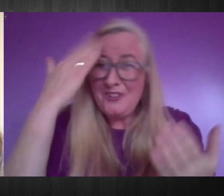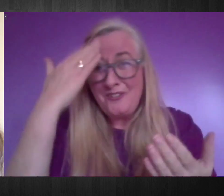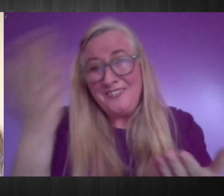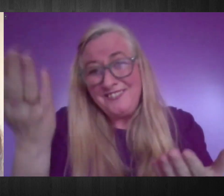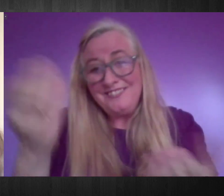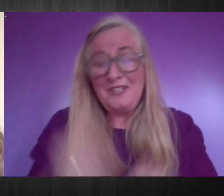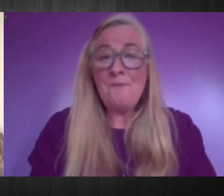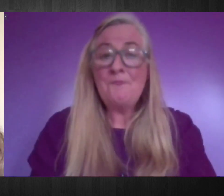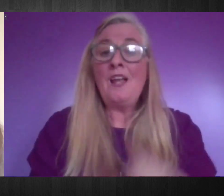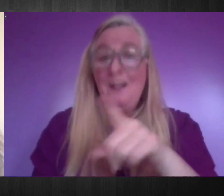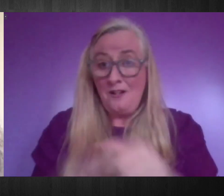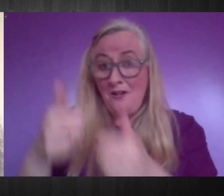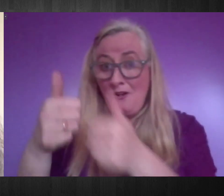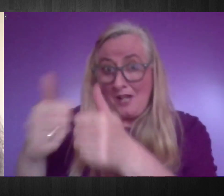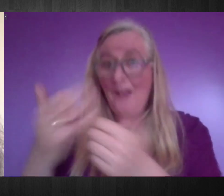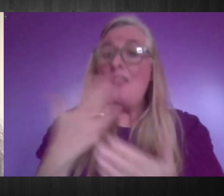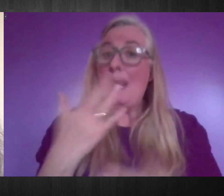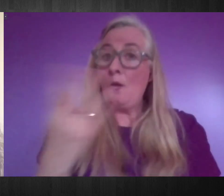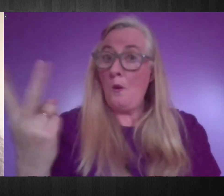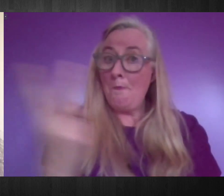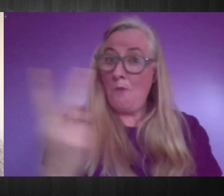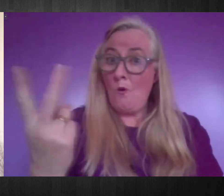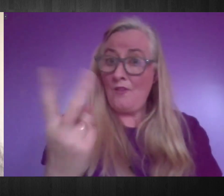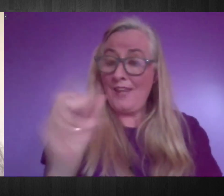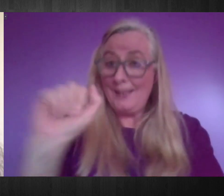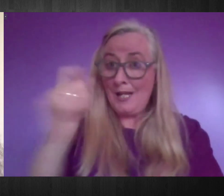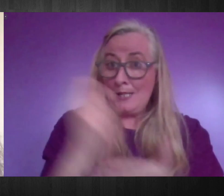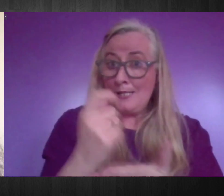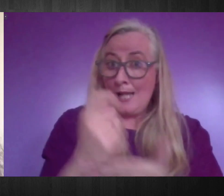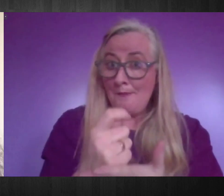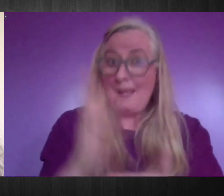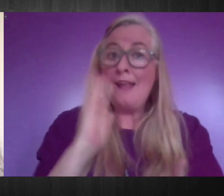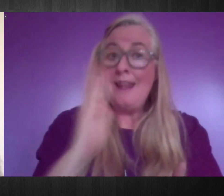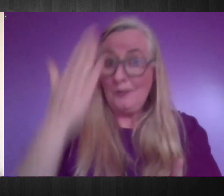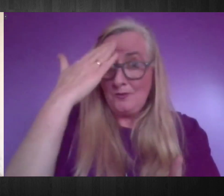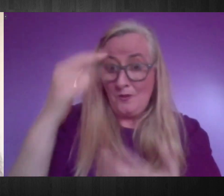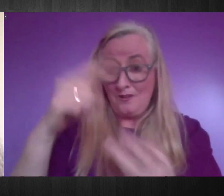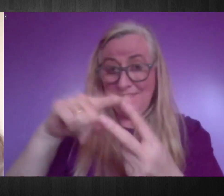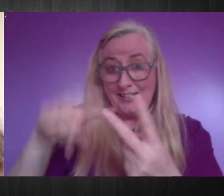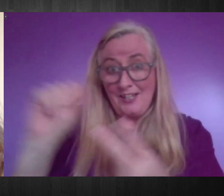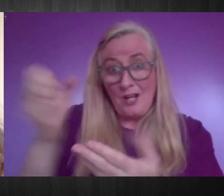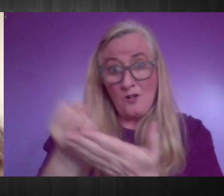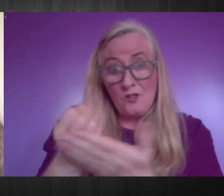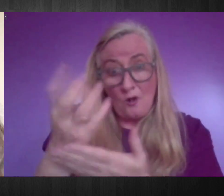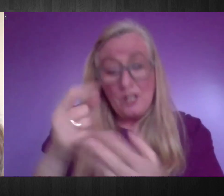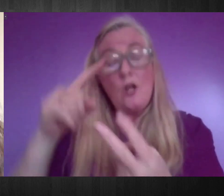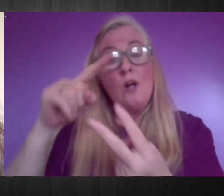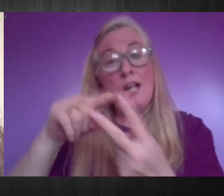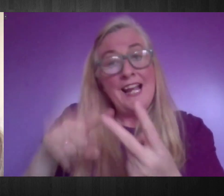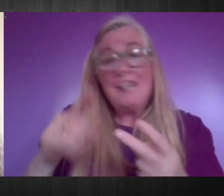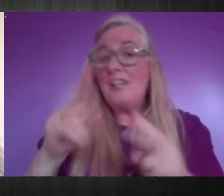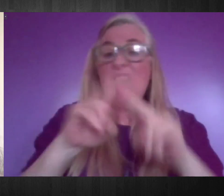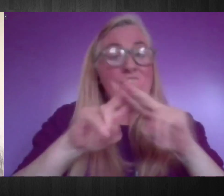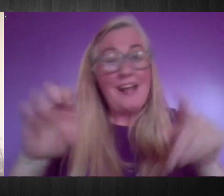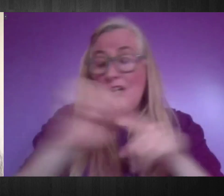That's great. we're really grateful to Marie and Dermott for the time for giving us those clips. And something that came up with Dermott's was the lack of access to